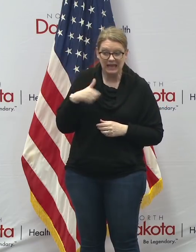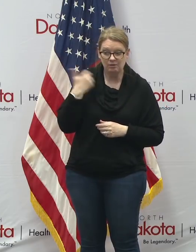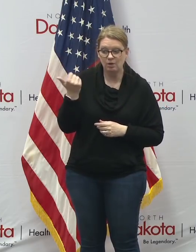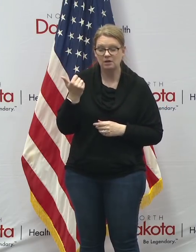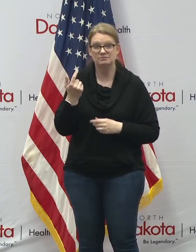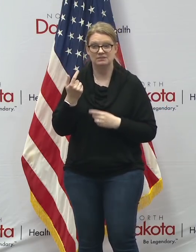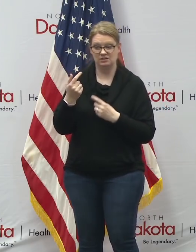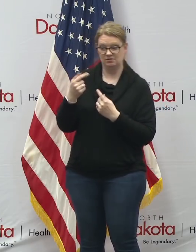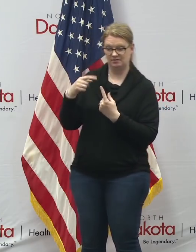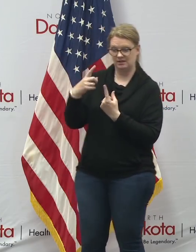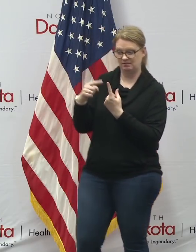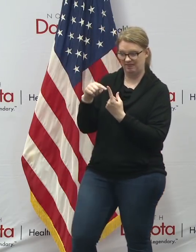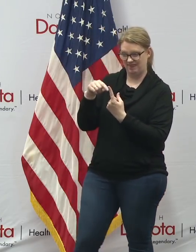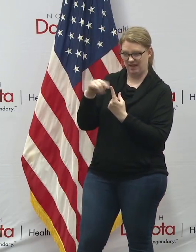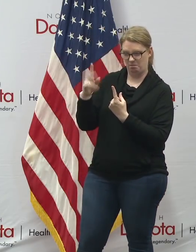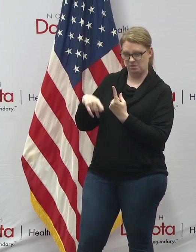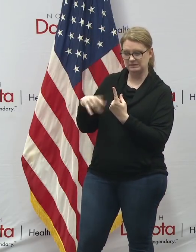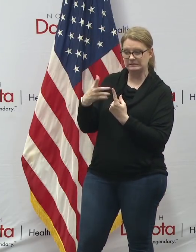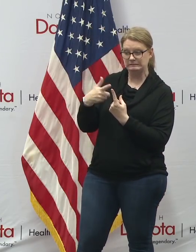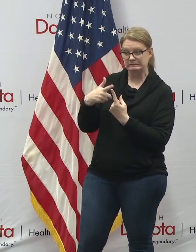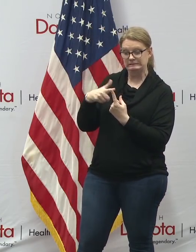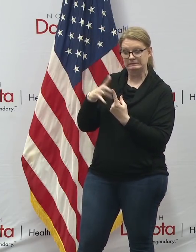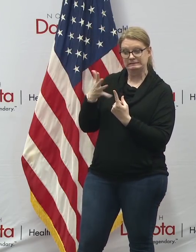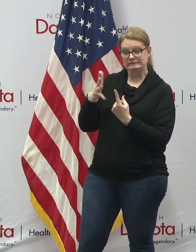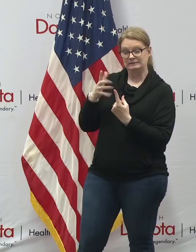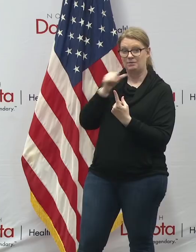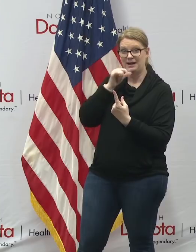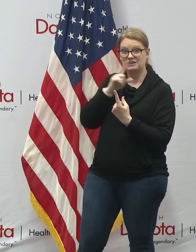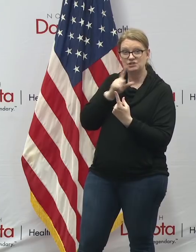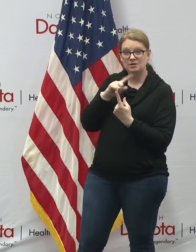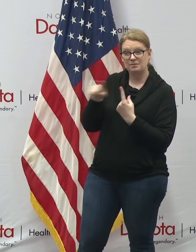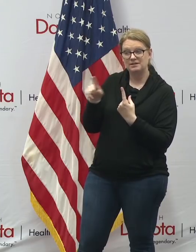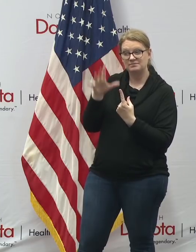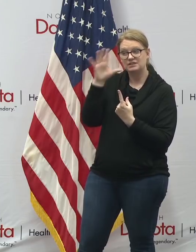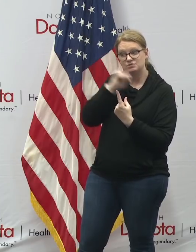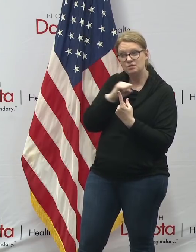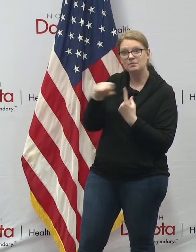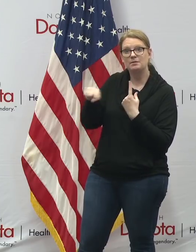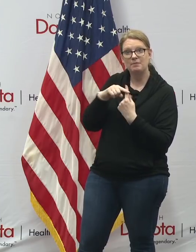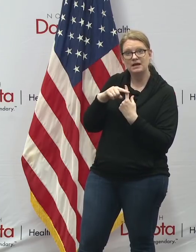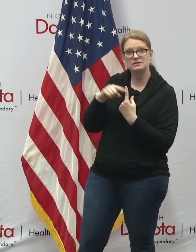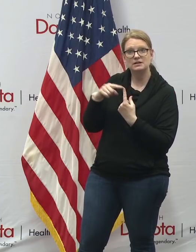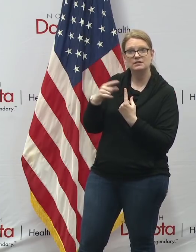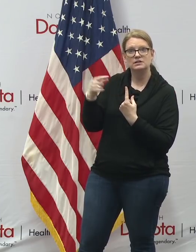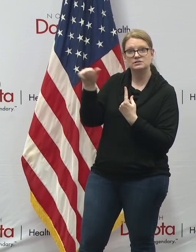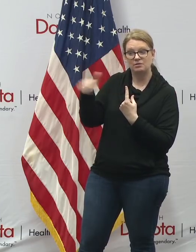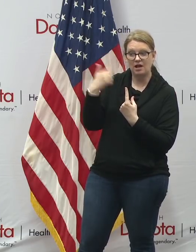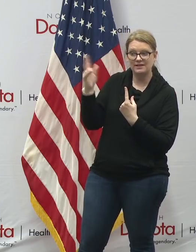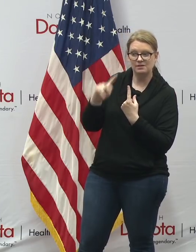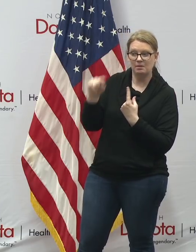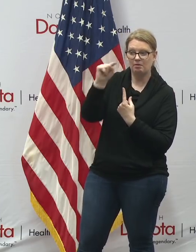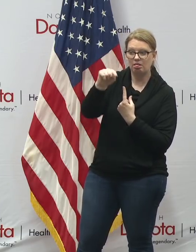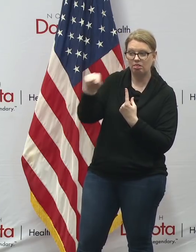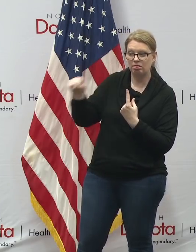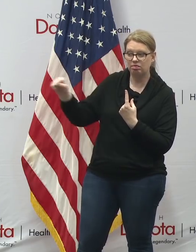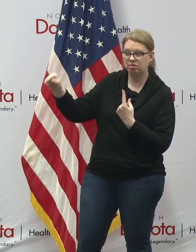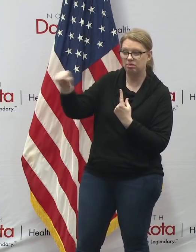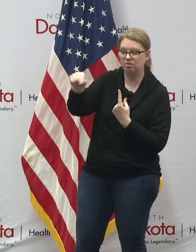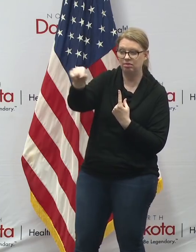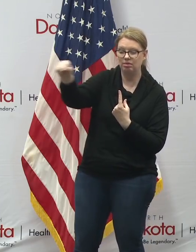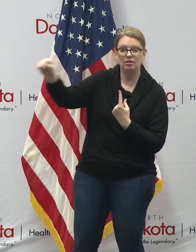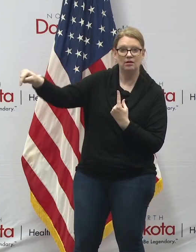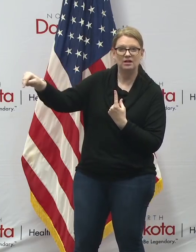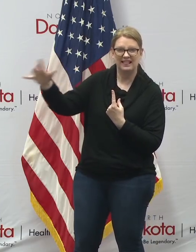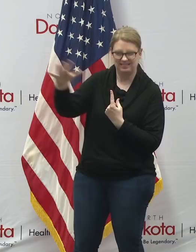close contact with that presumed positive then they should also be self-isolating until they hear whether or not the person that